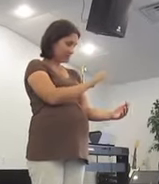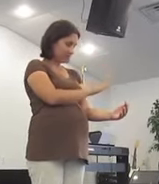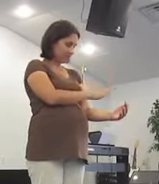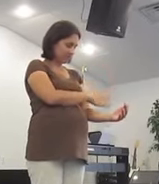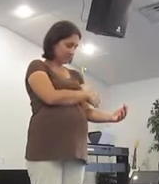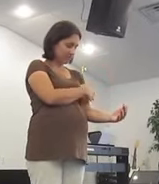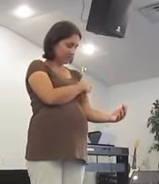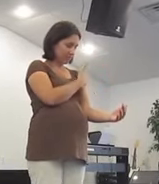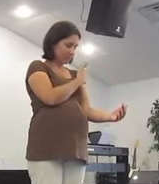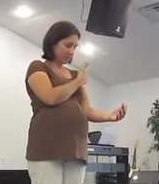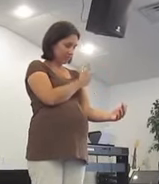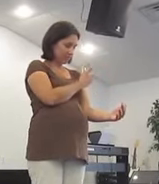And what if thrown away You are you are